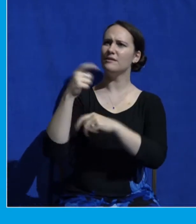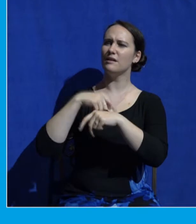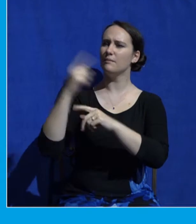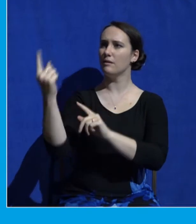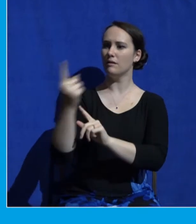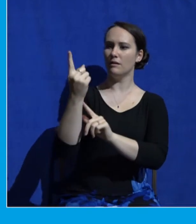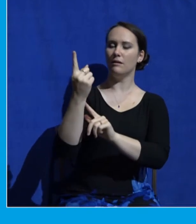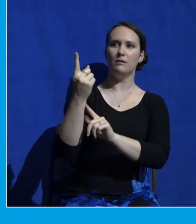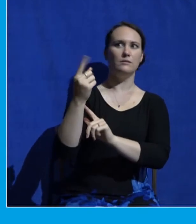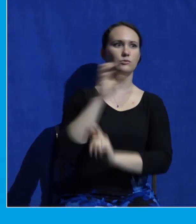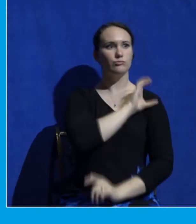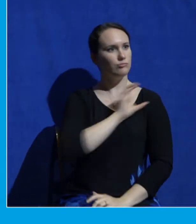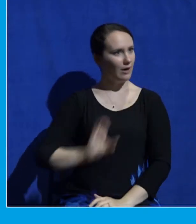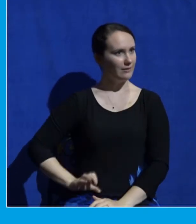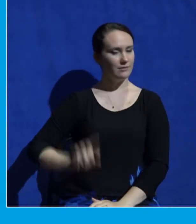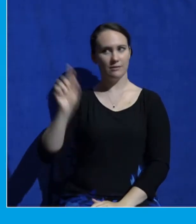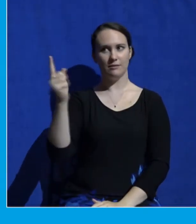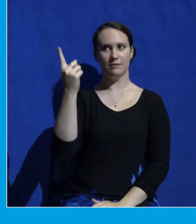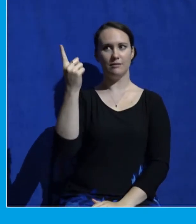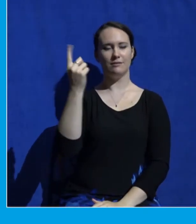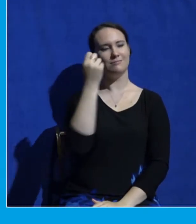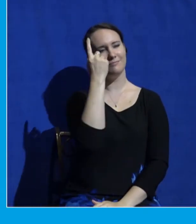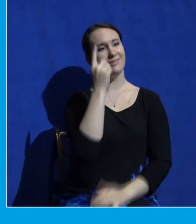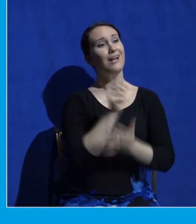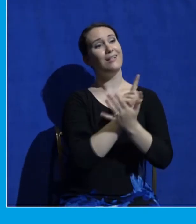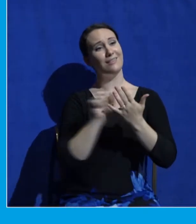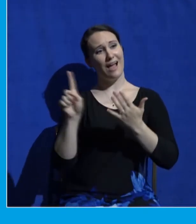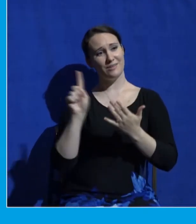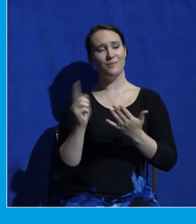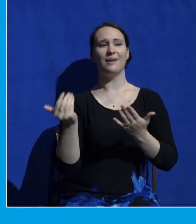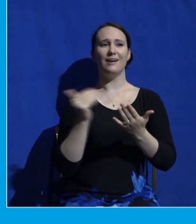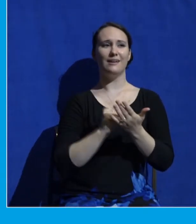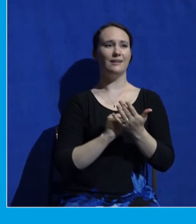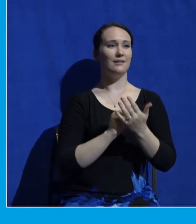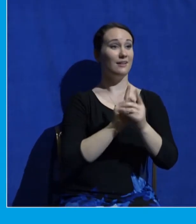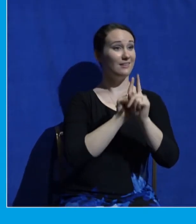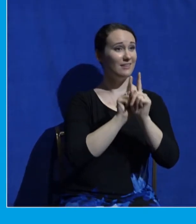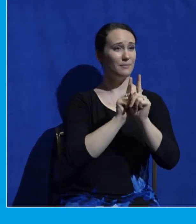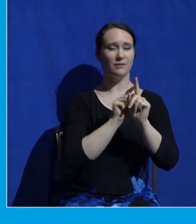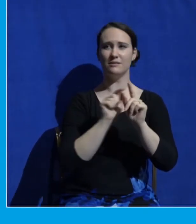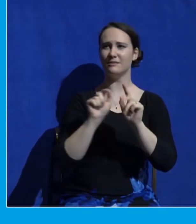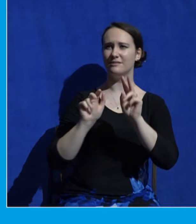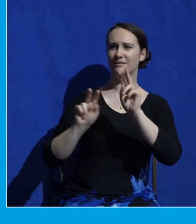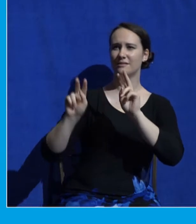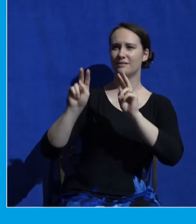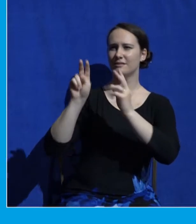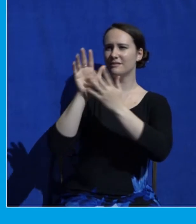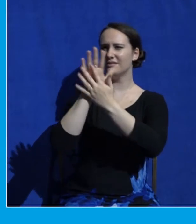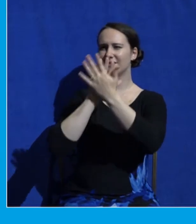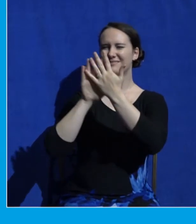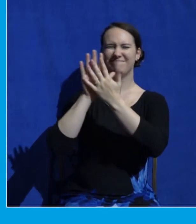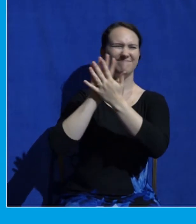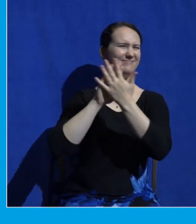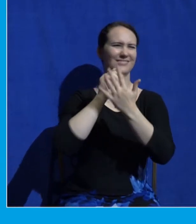then what we saw last week, their understanding of Jesus was still inaccurate. It was incomplete. They could see in part.